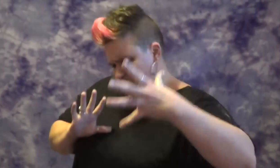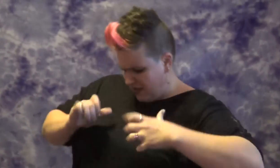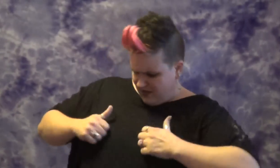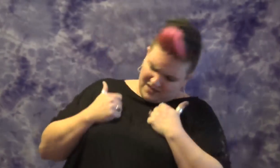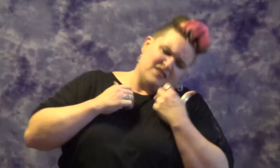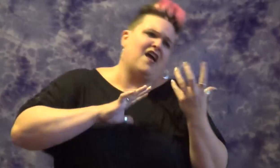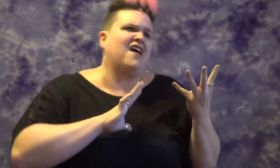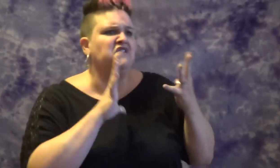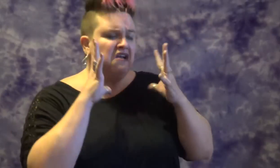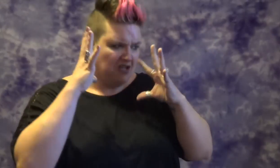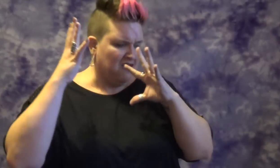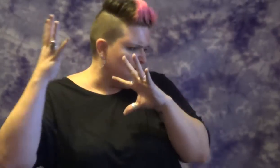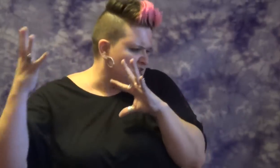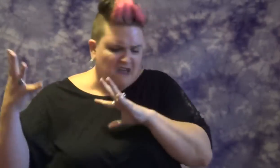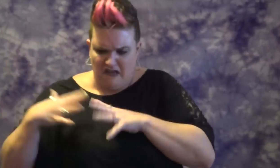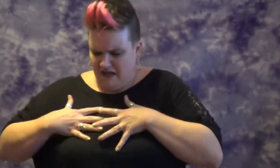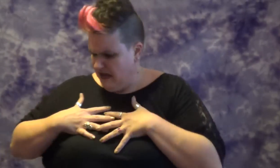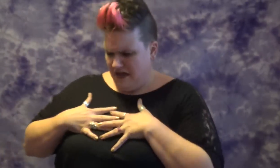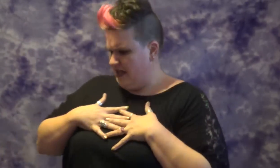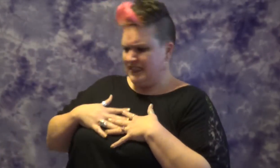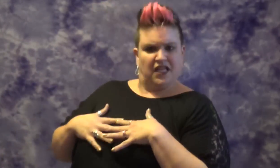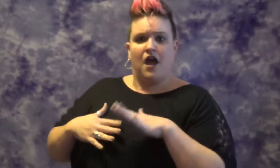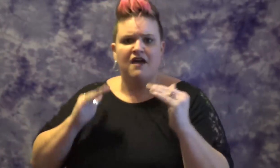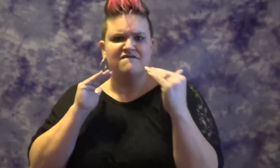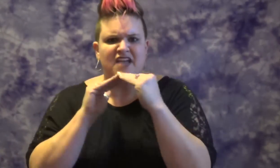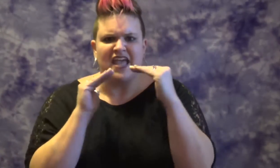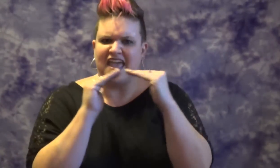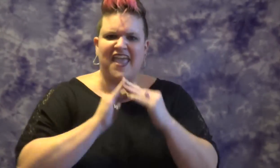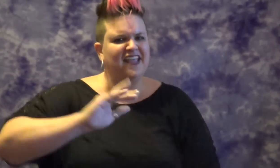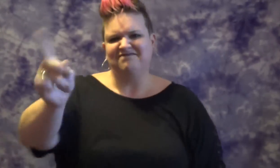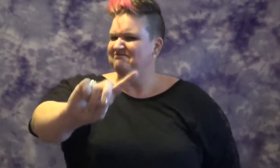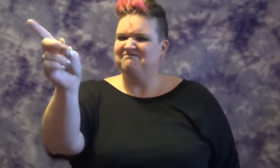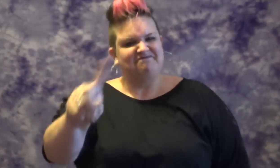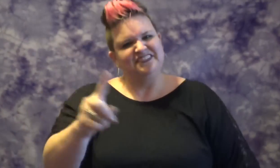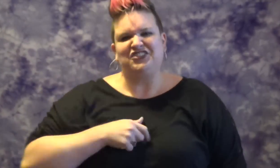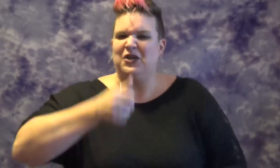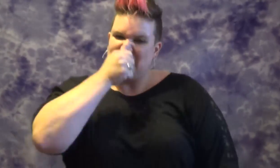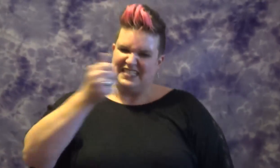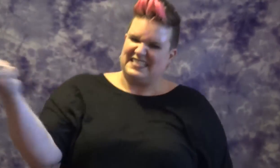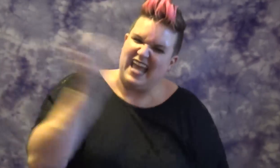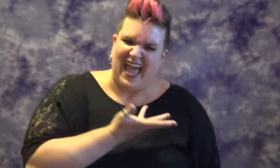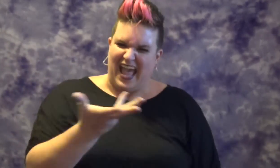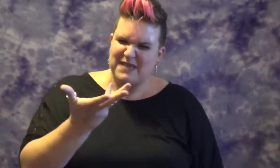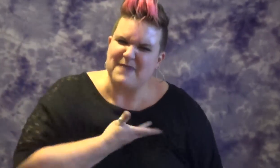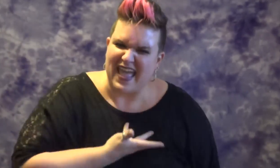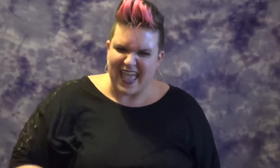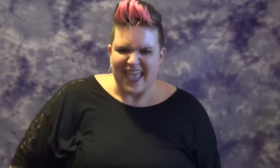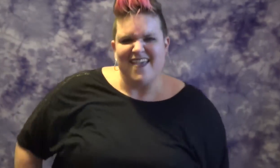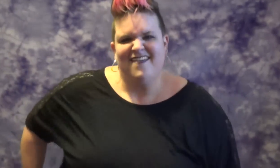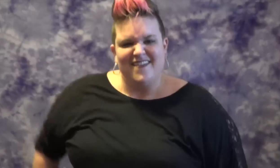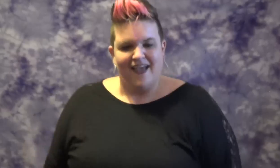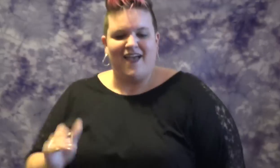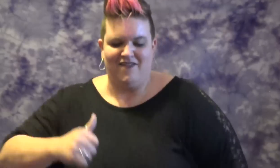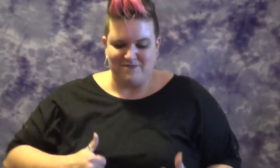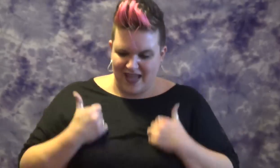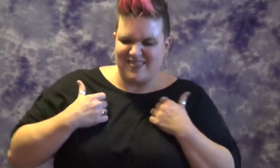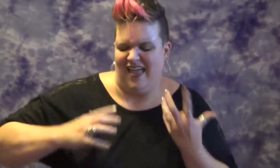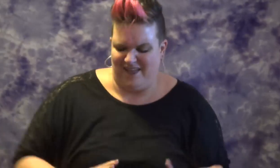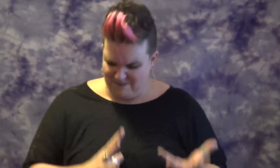went away It's not fair to deny me Of the cross I